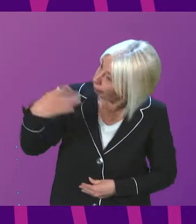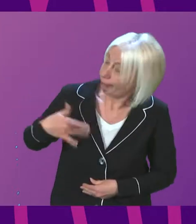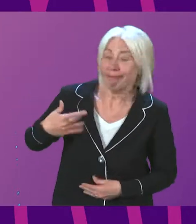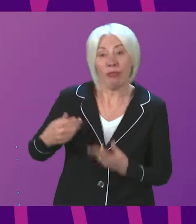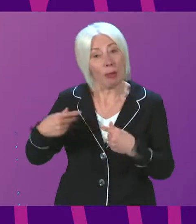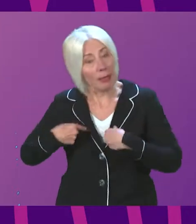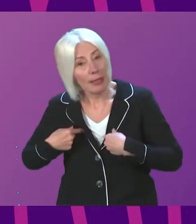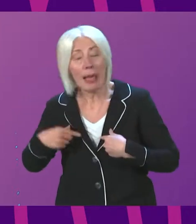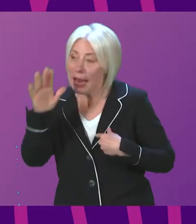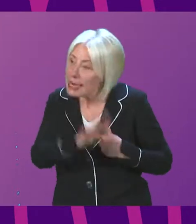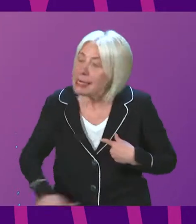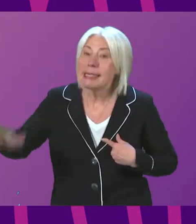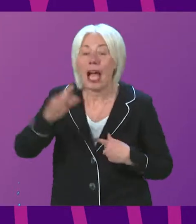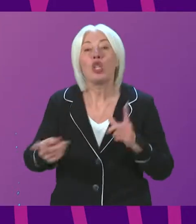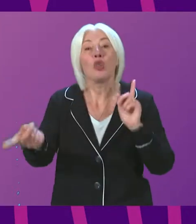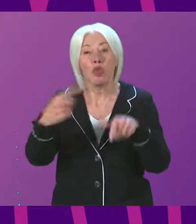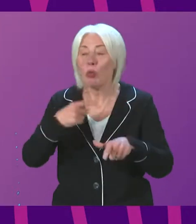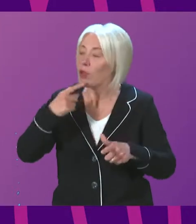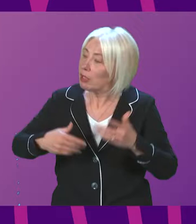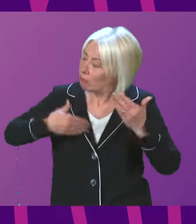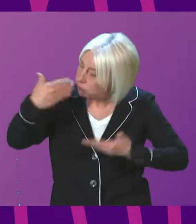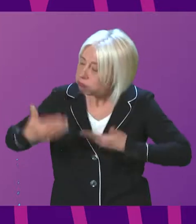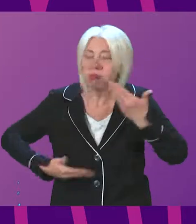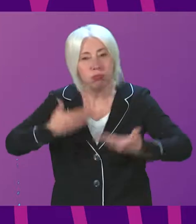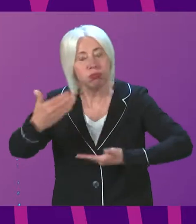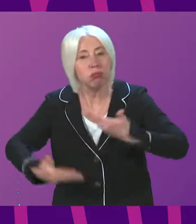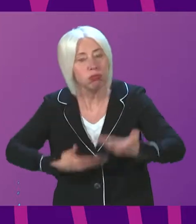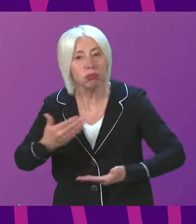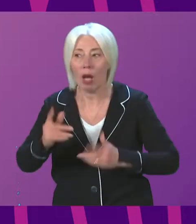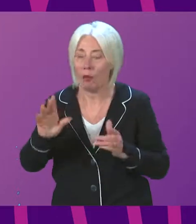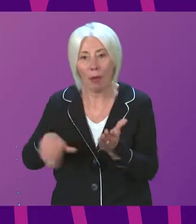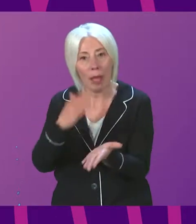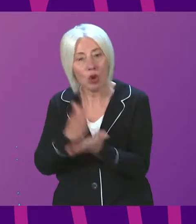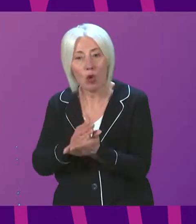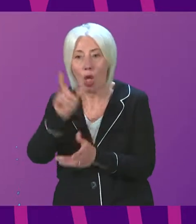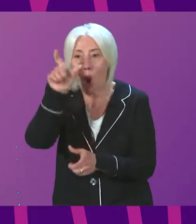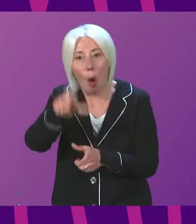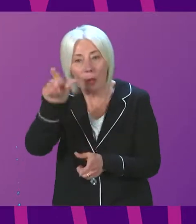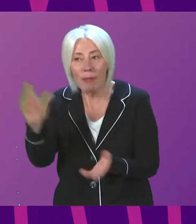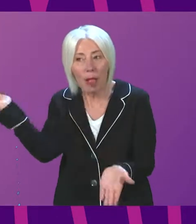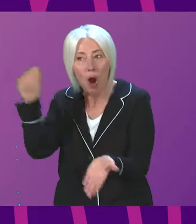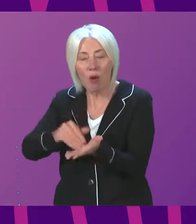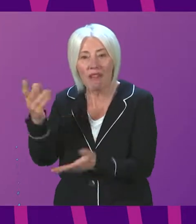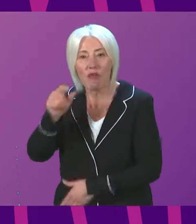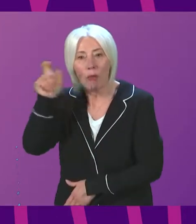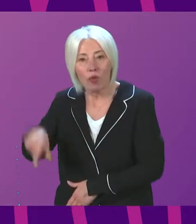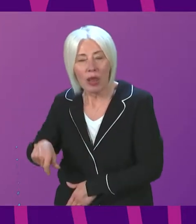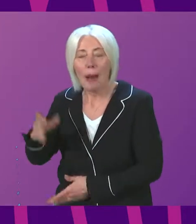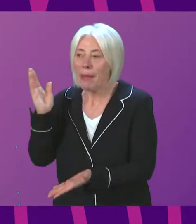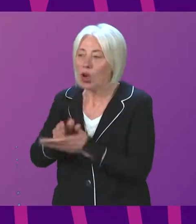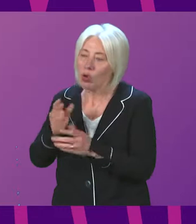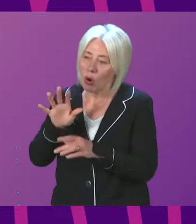has been a national response developed and delivered at pace and of course we will continue to ensure that all those arriving are treated with compassion and care